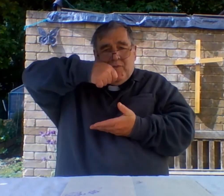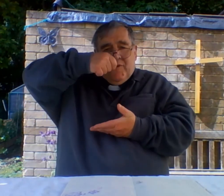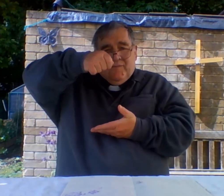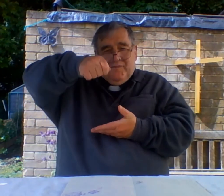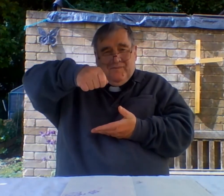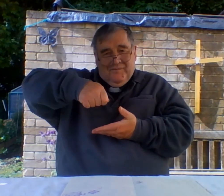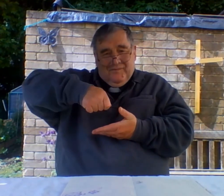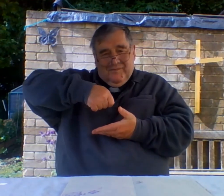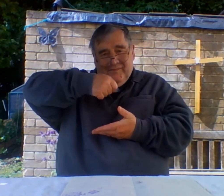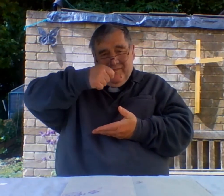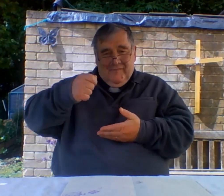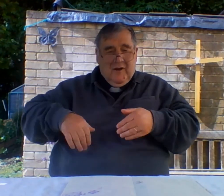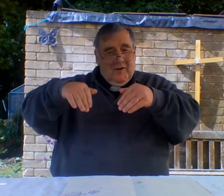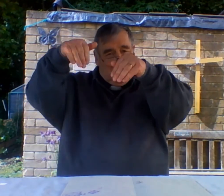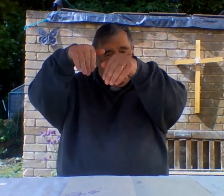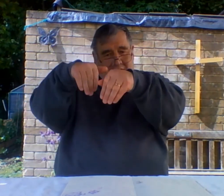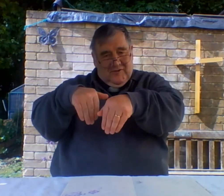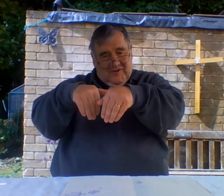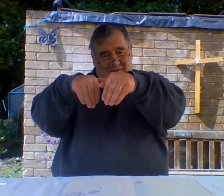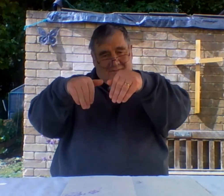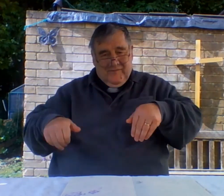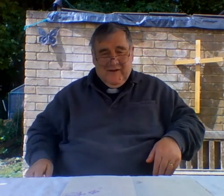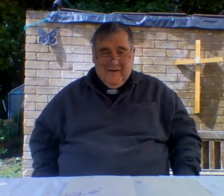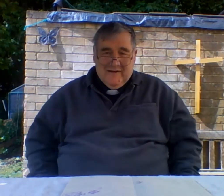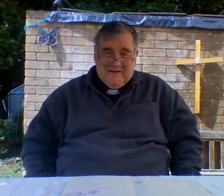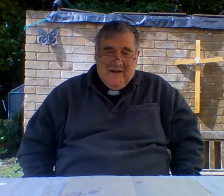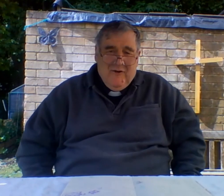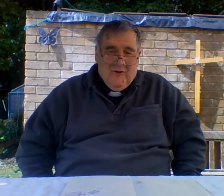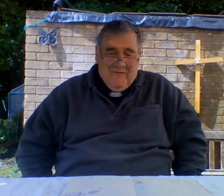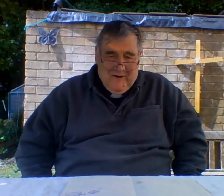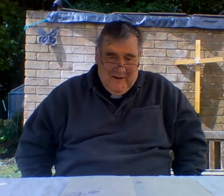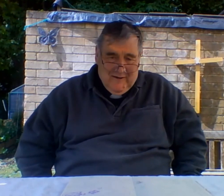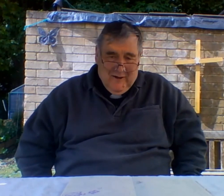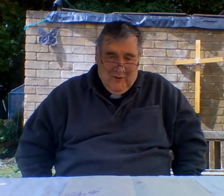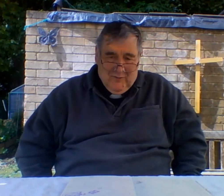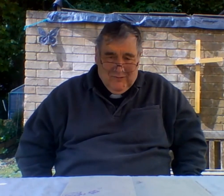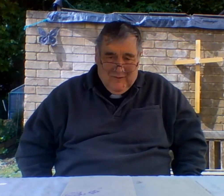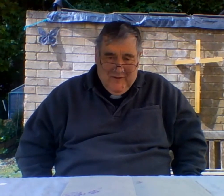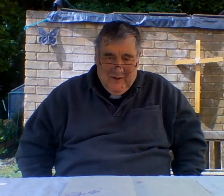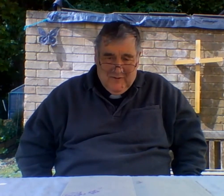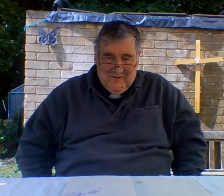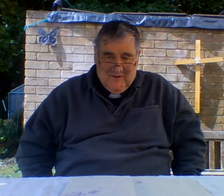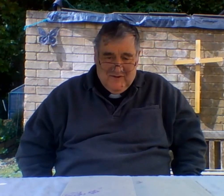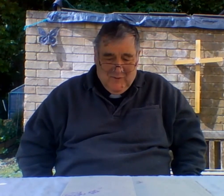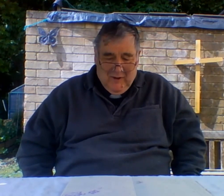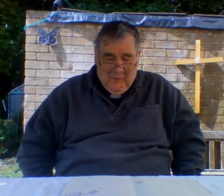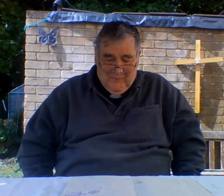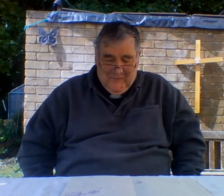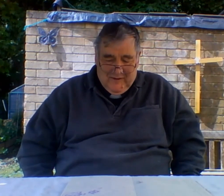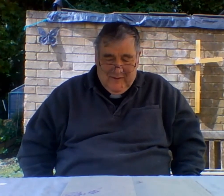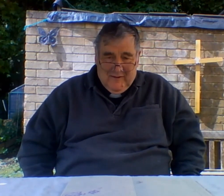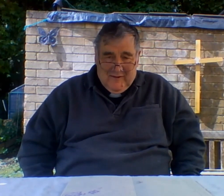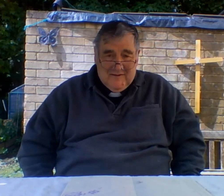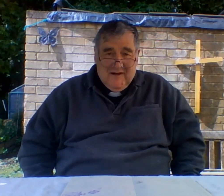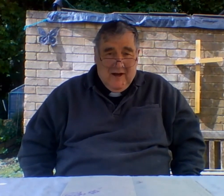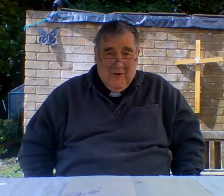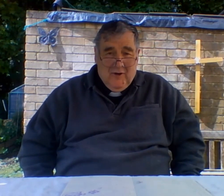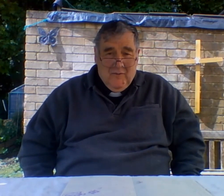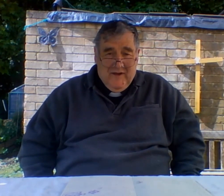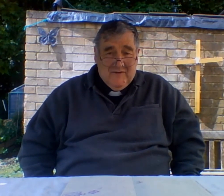toast see if you can find a load more of those as well let's see how you get on with those